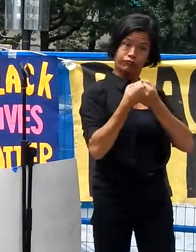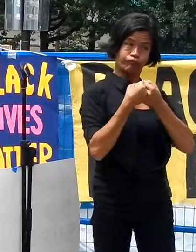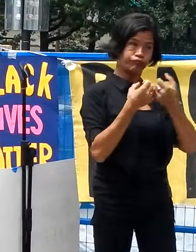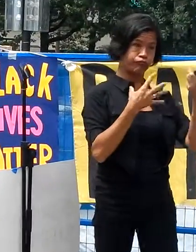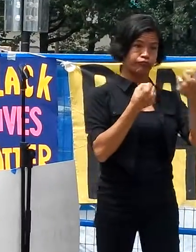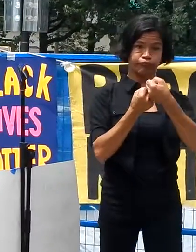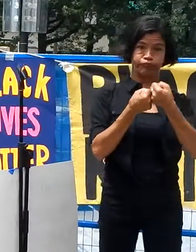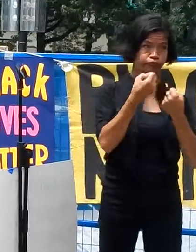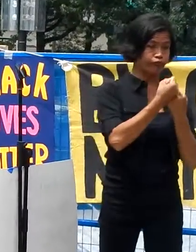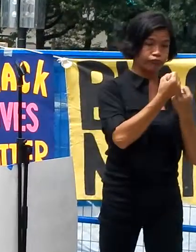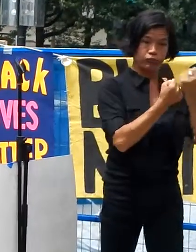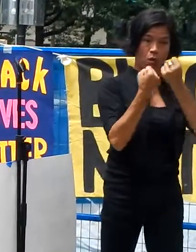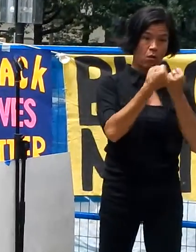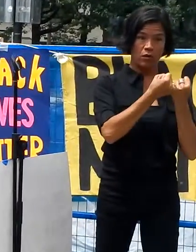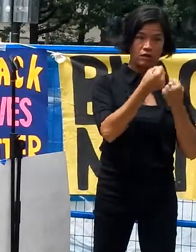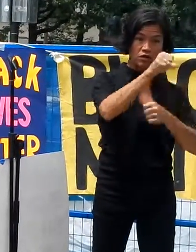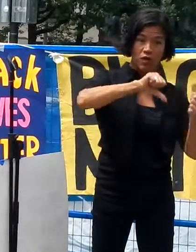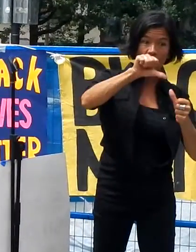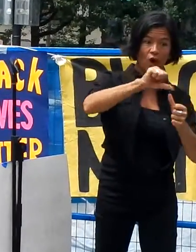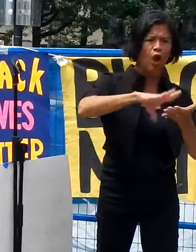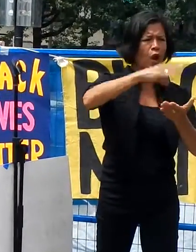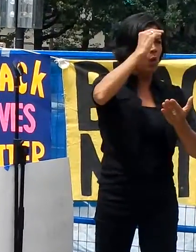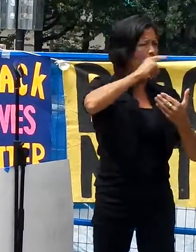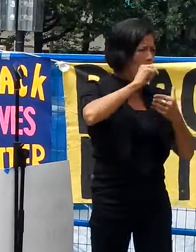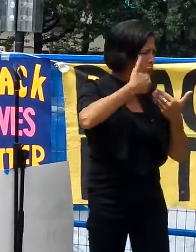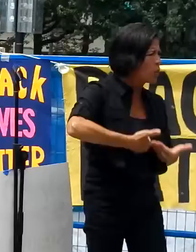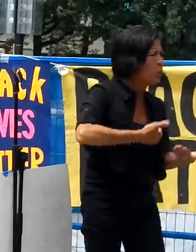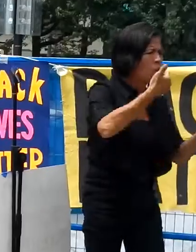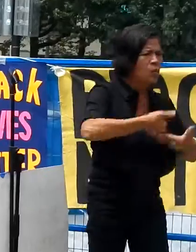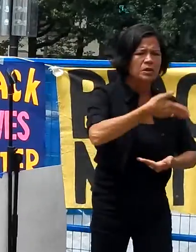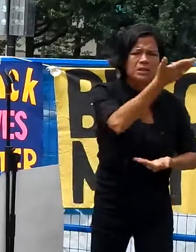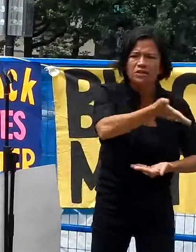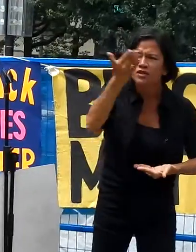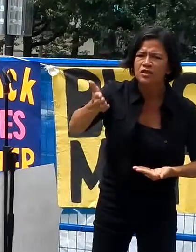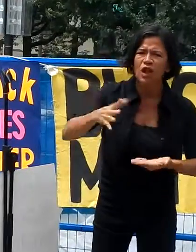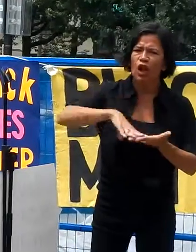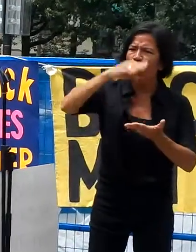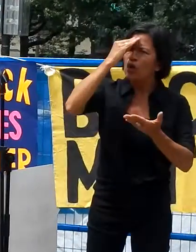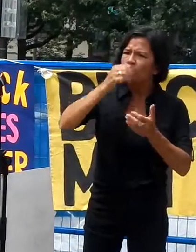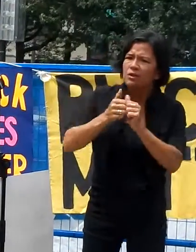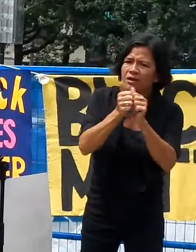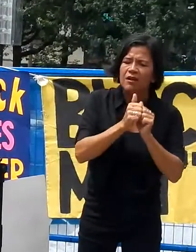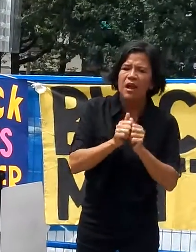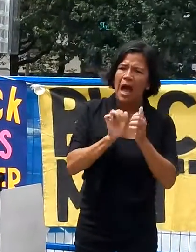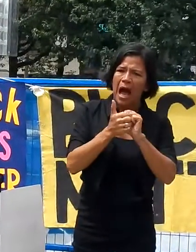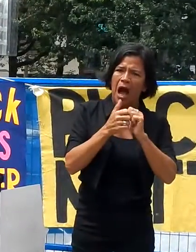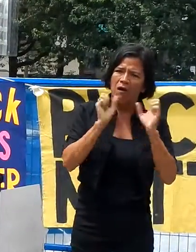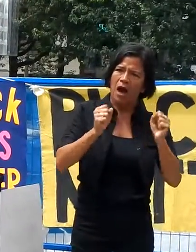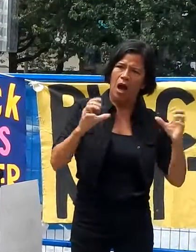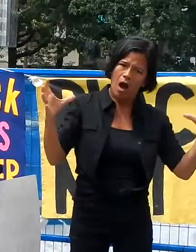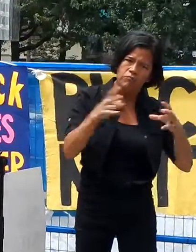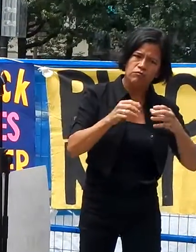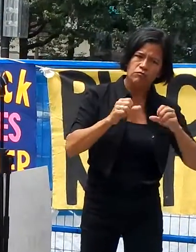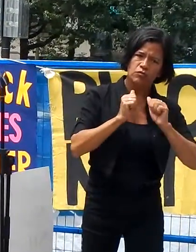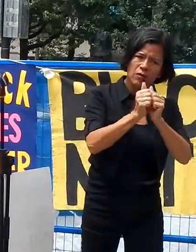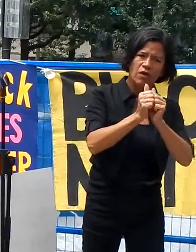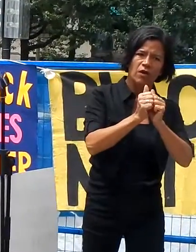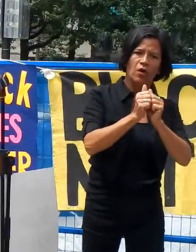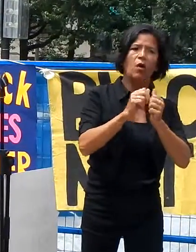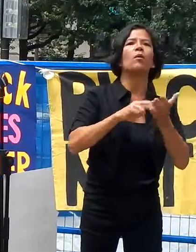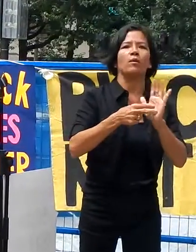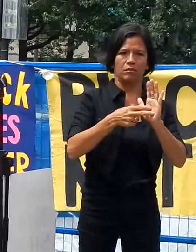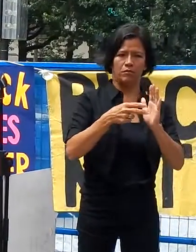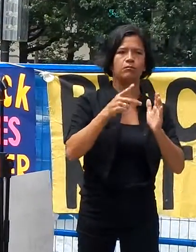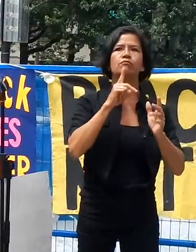from each other about who we really are and learn how we get there, the more we will stand strong in